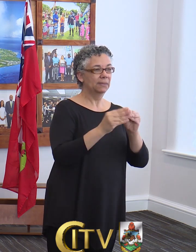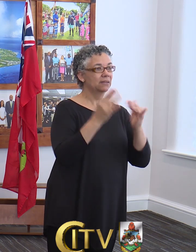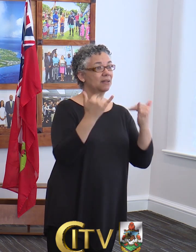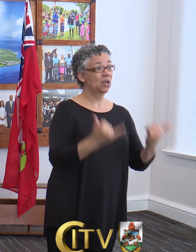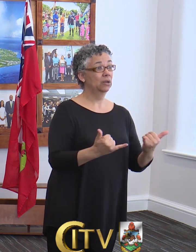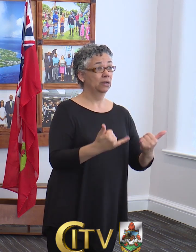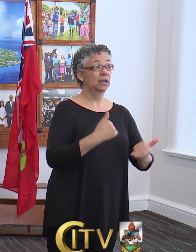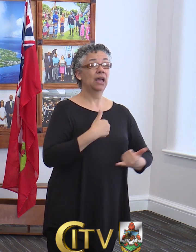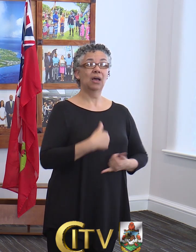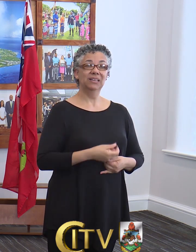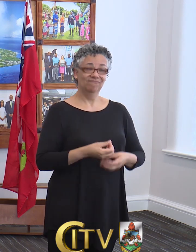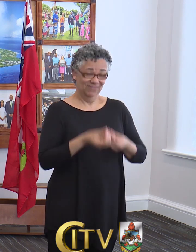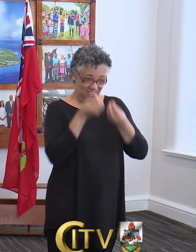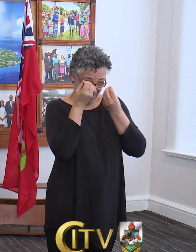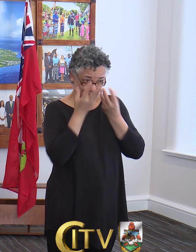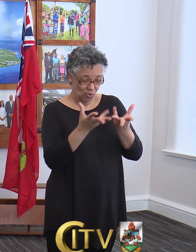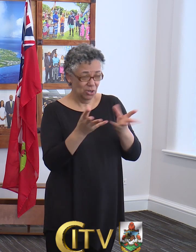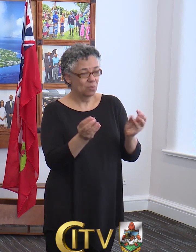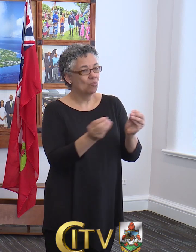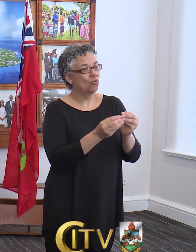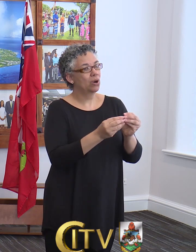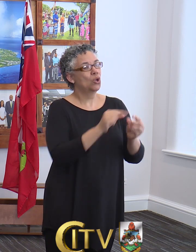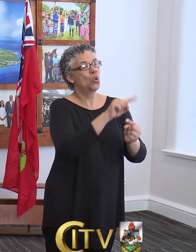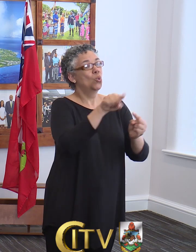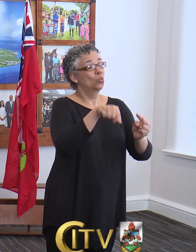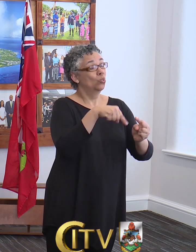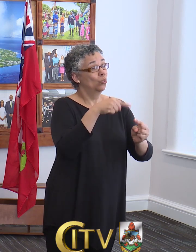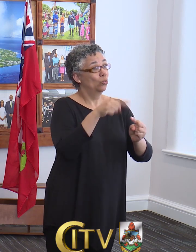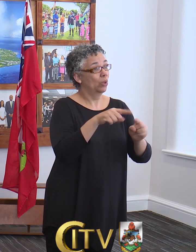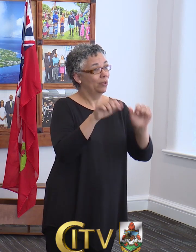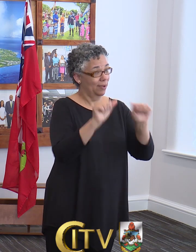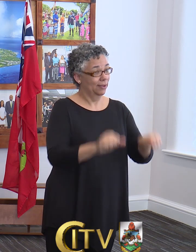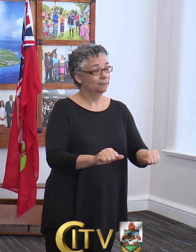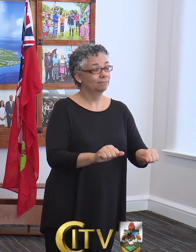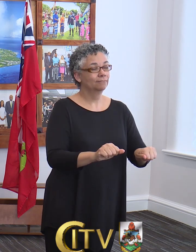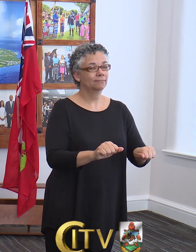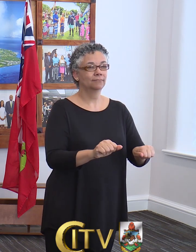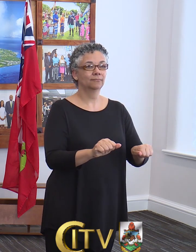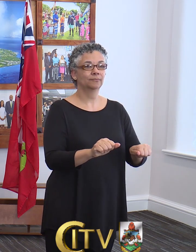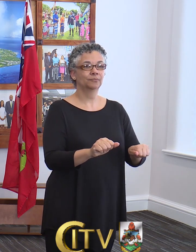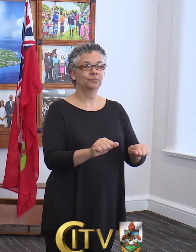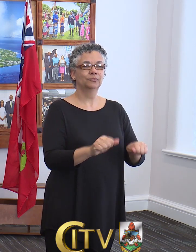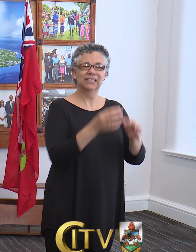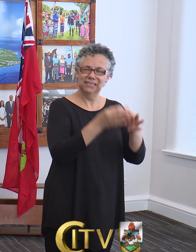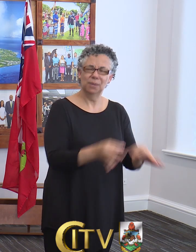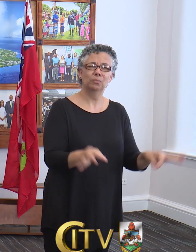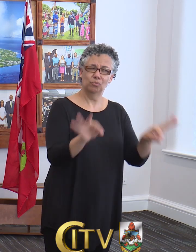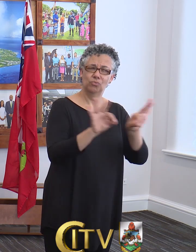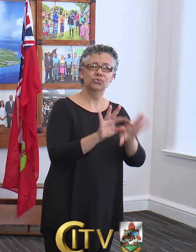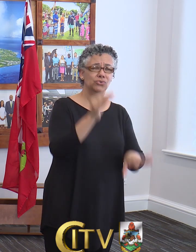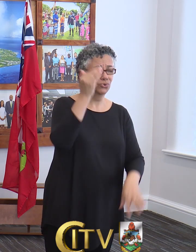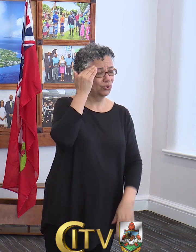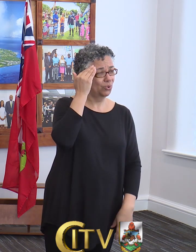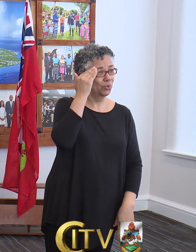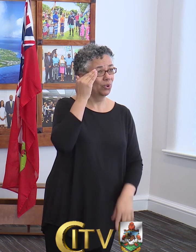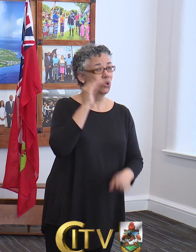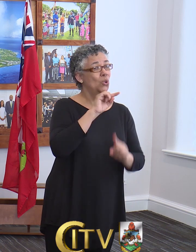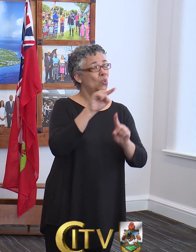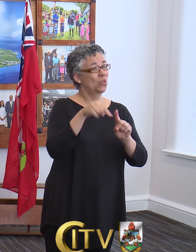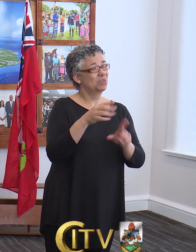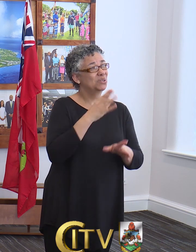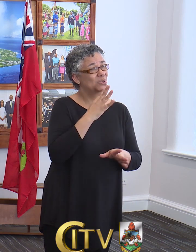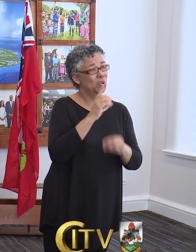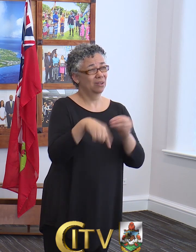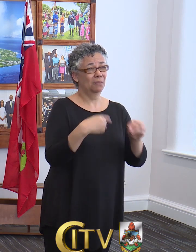be providing a more detailed update on that when we are able to do so. It is important to note when it comes to the issue of